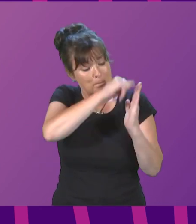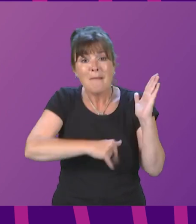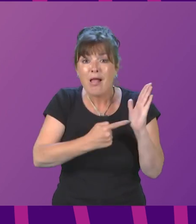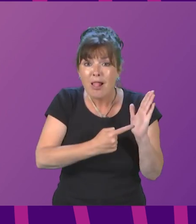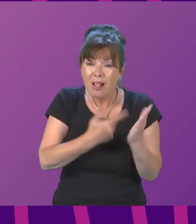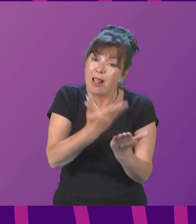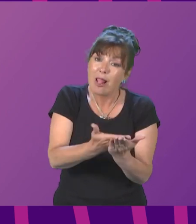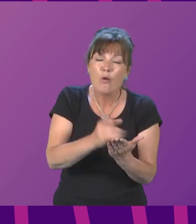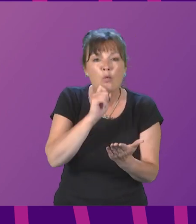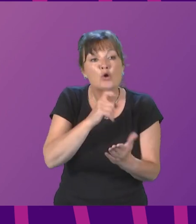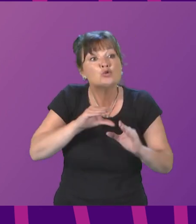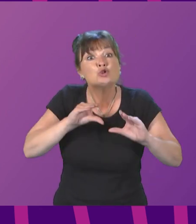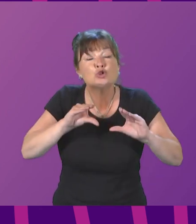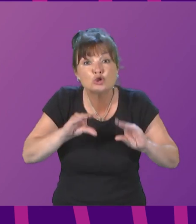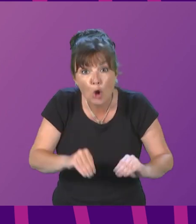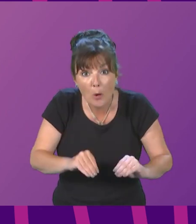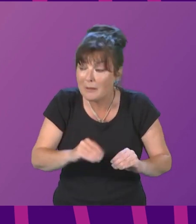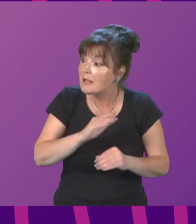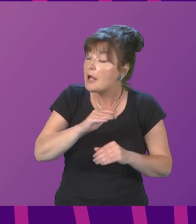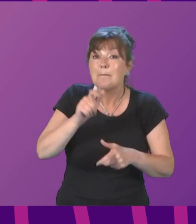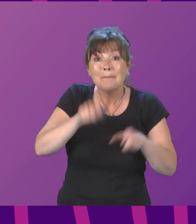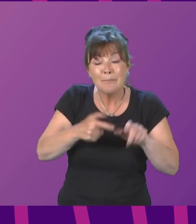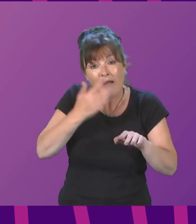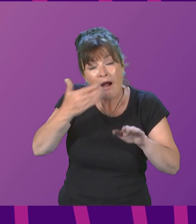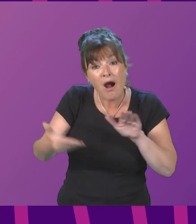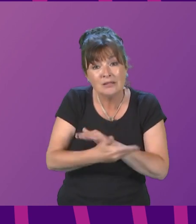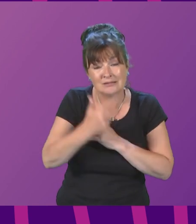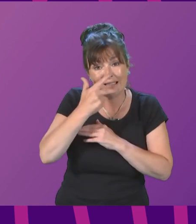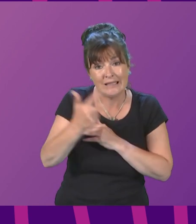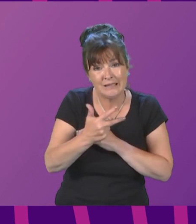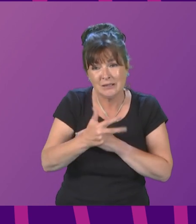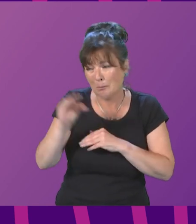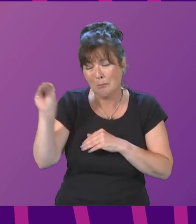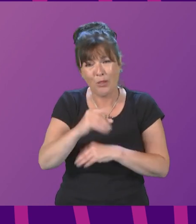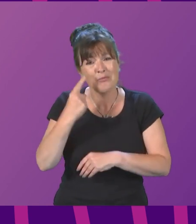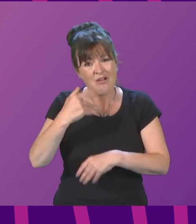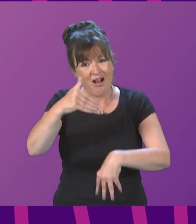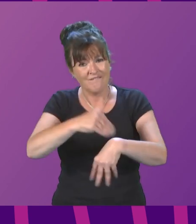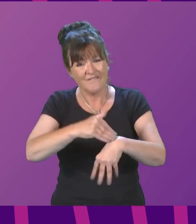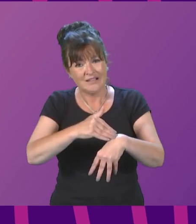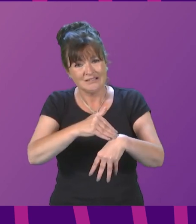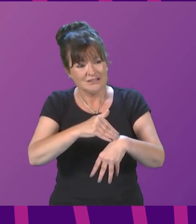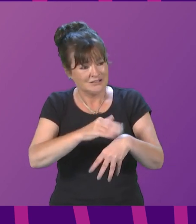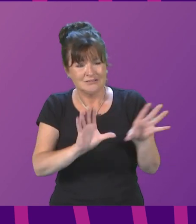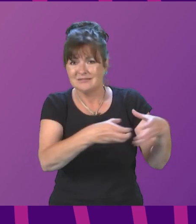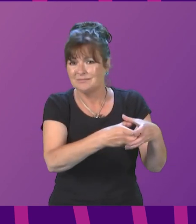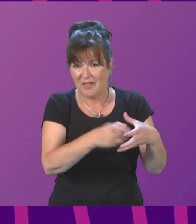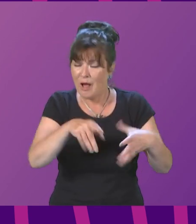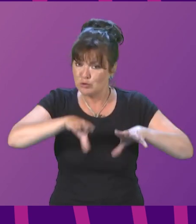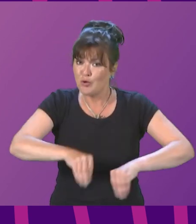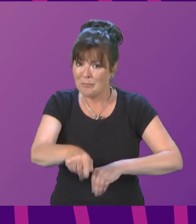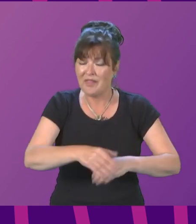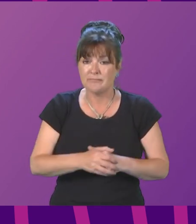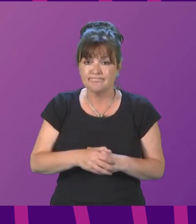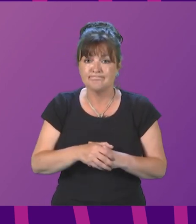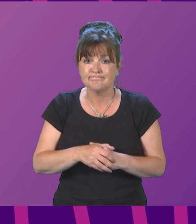practice of placing children under 18 years old in young offenders' institutions. We will also continue